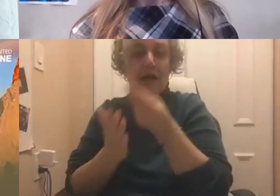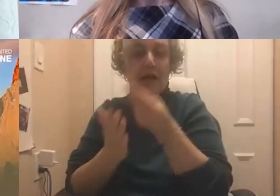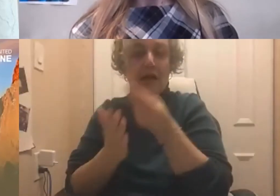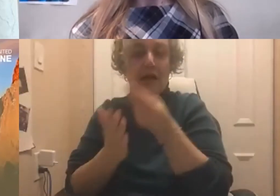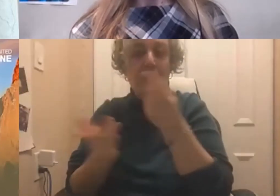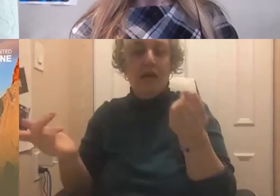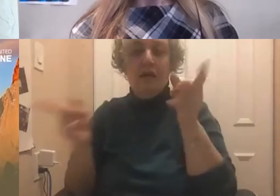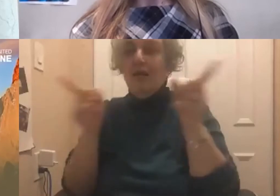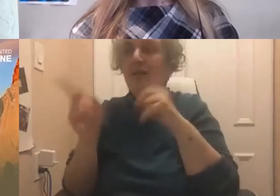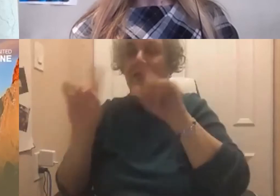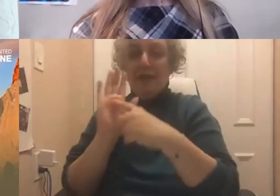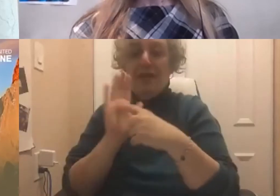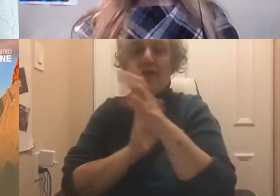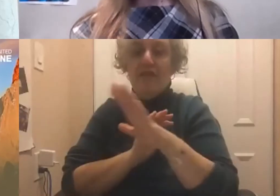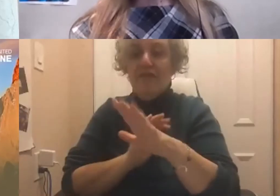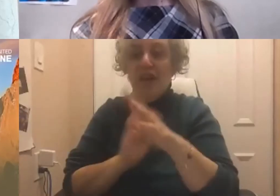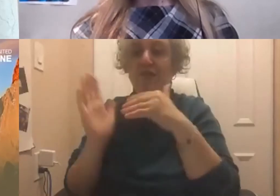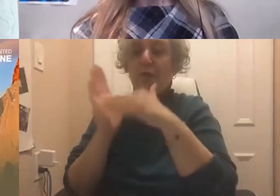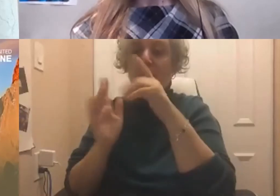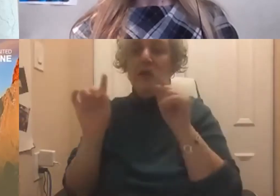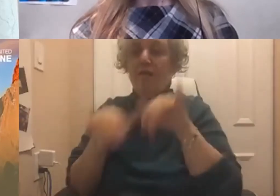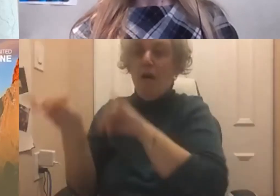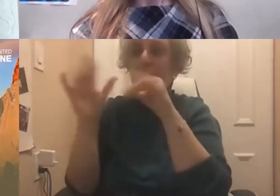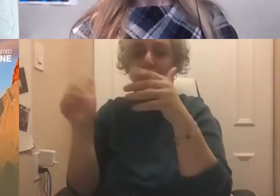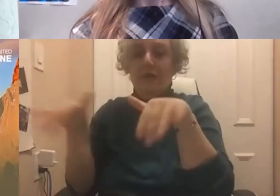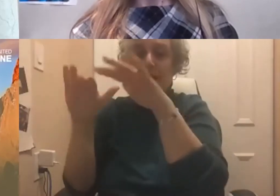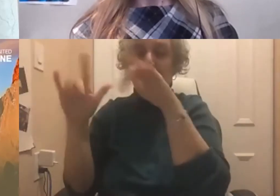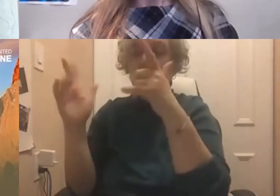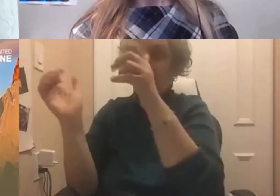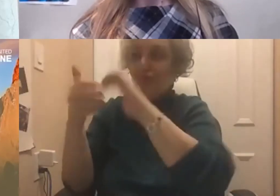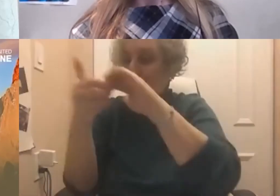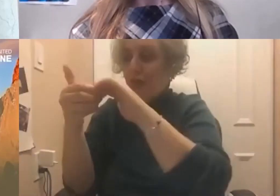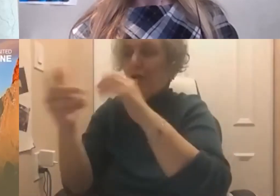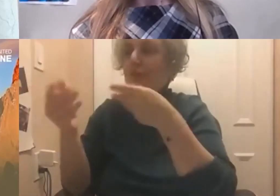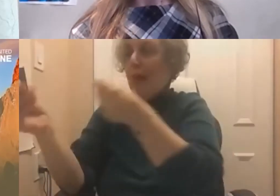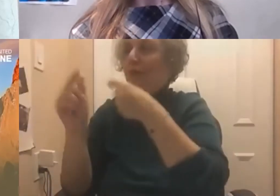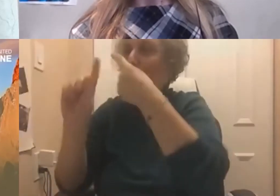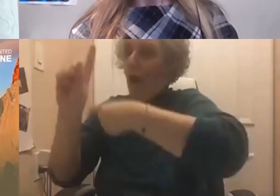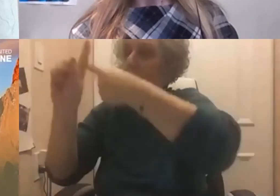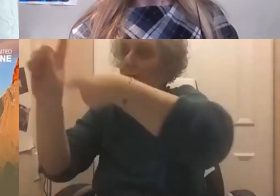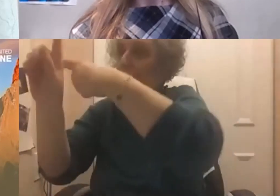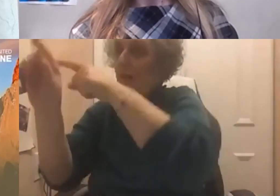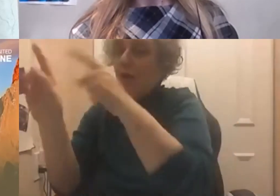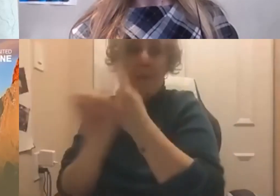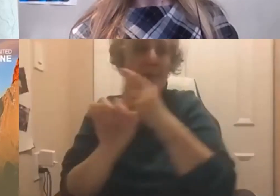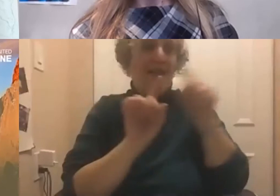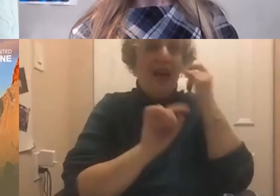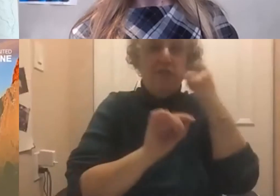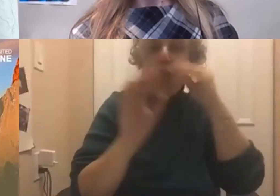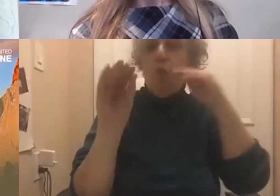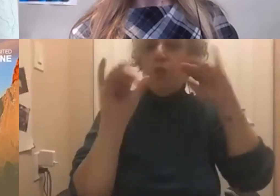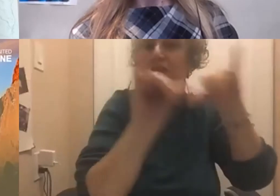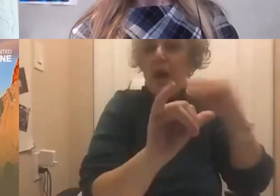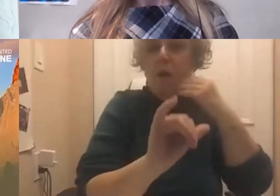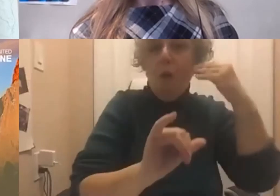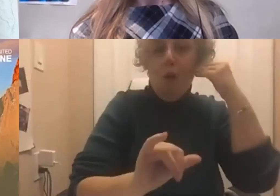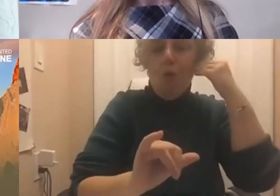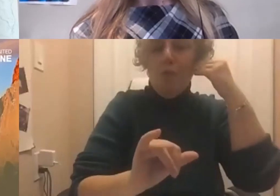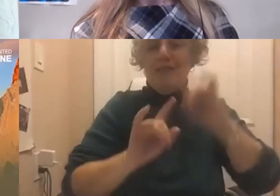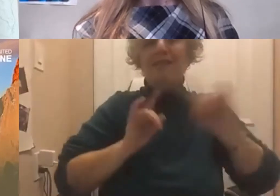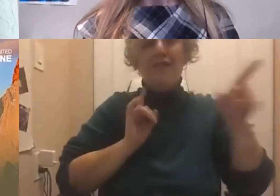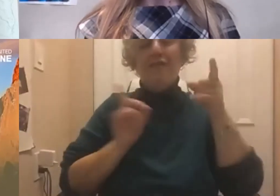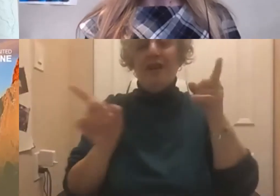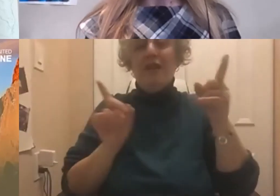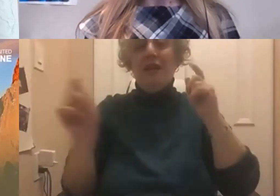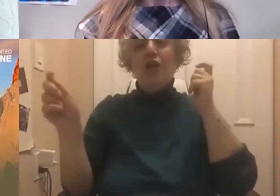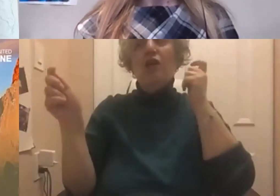for a third of that. So, you're going to see a shift now to a